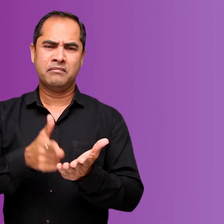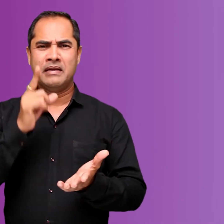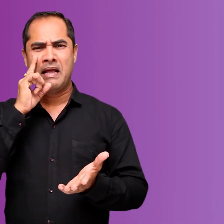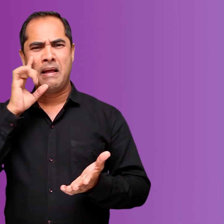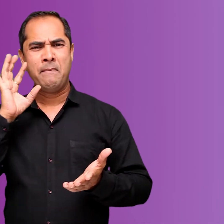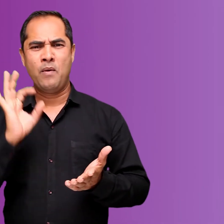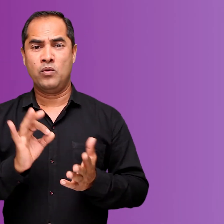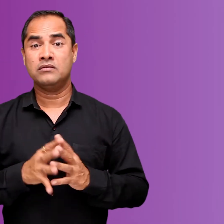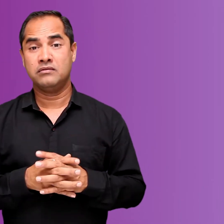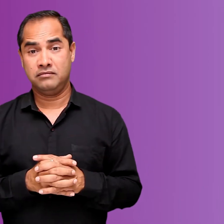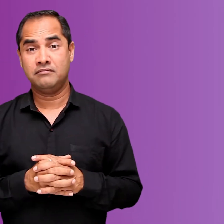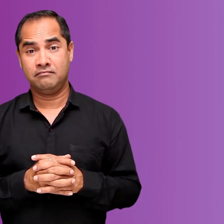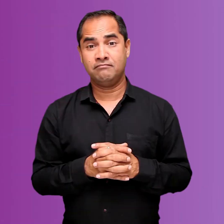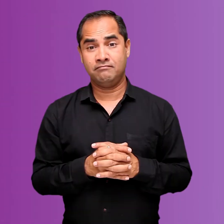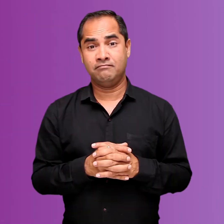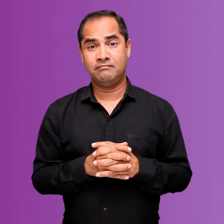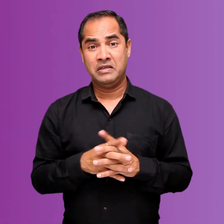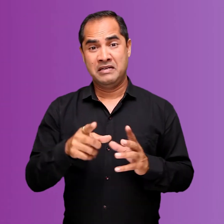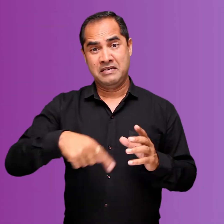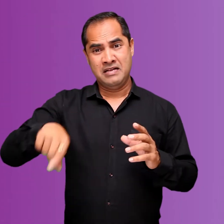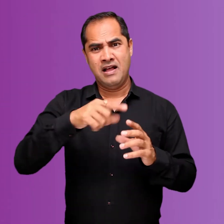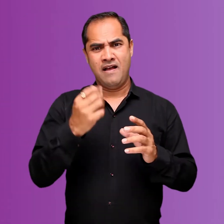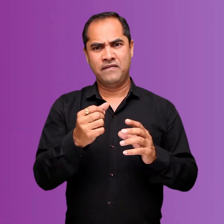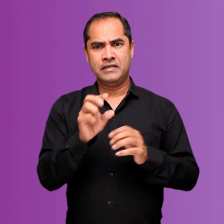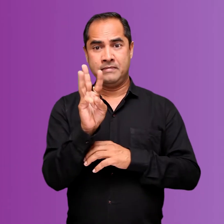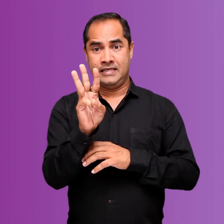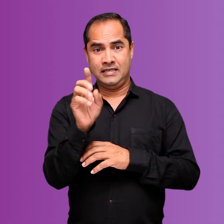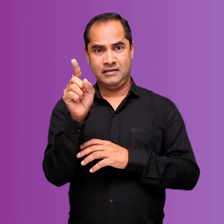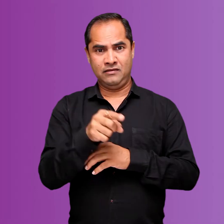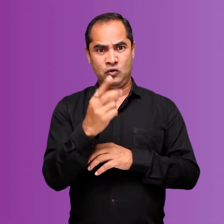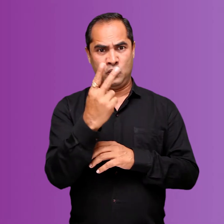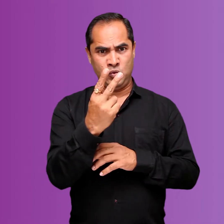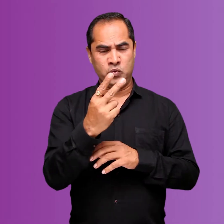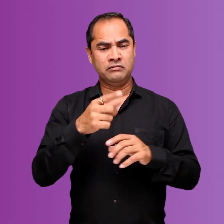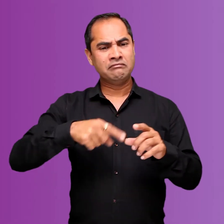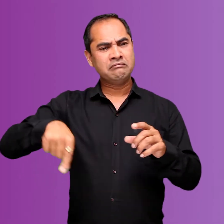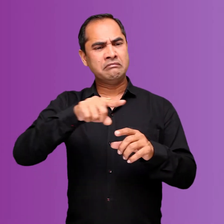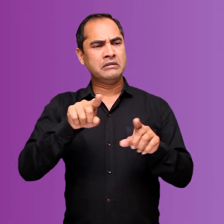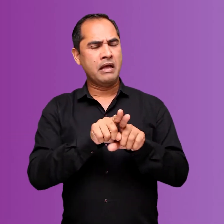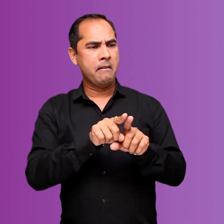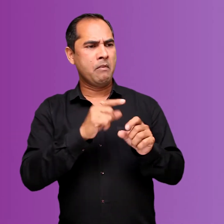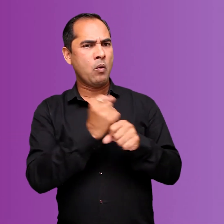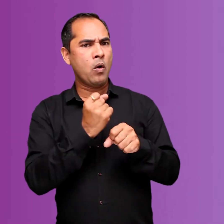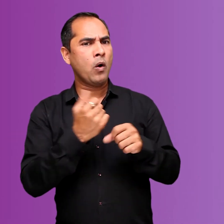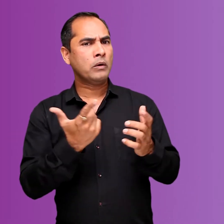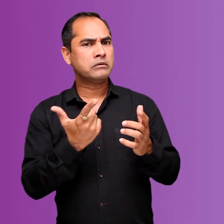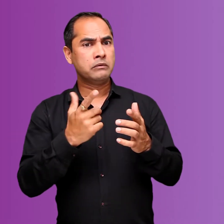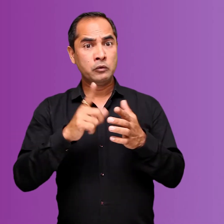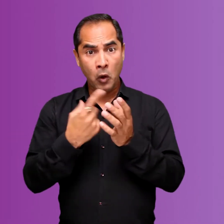You all must be knowing that India is an agriculturally important country as two